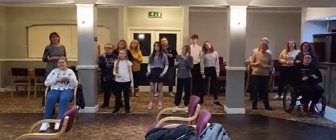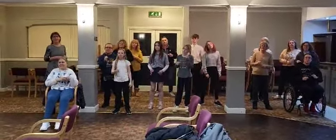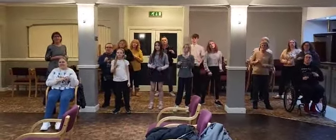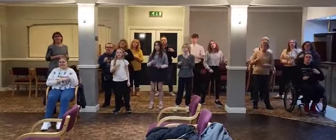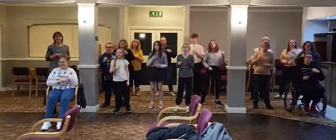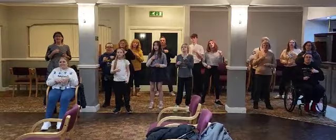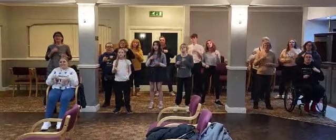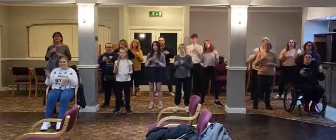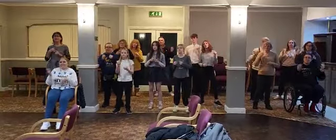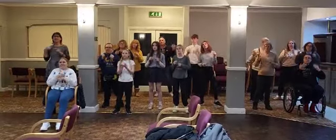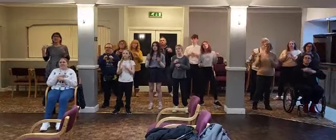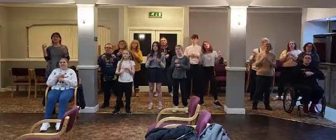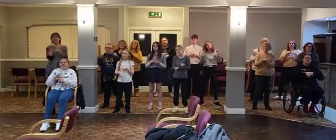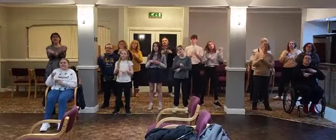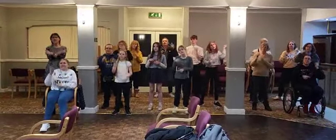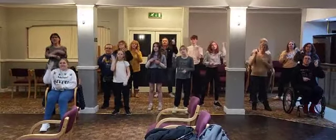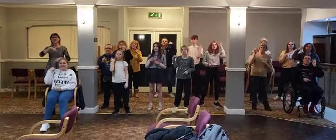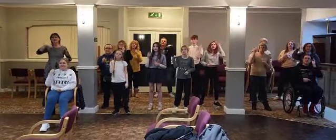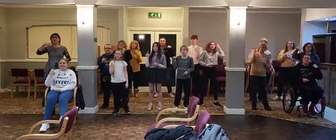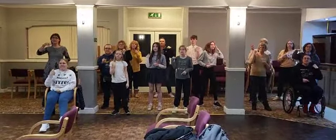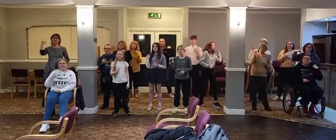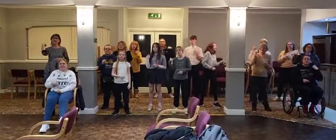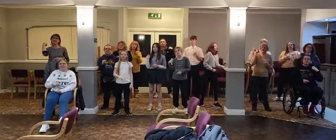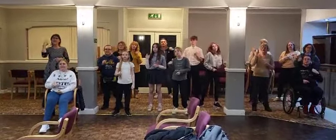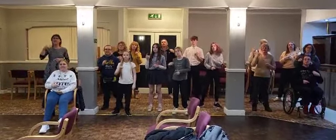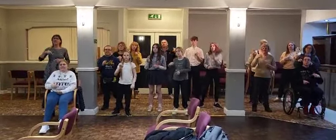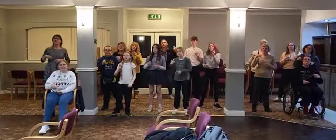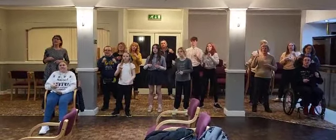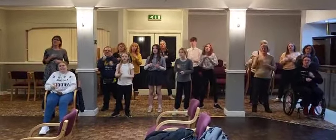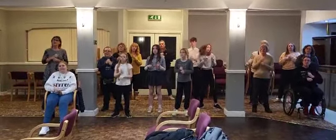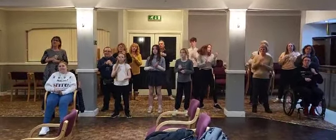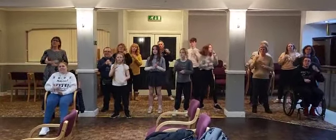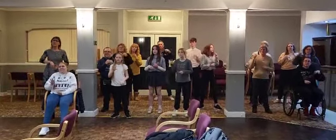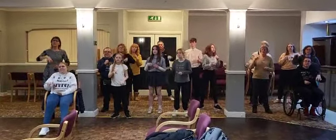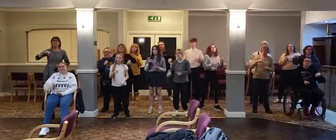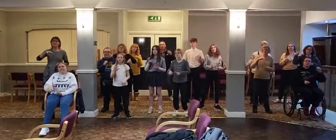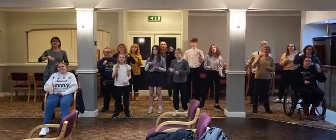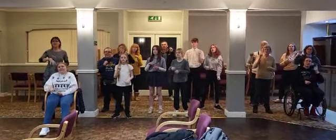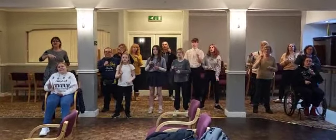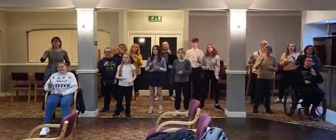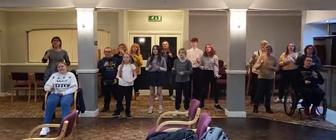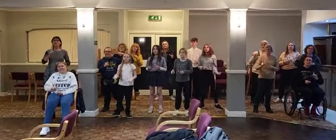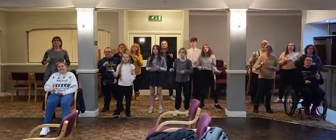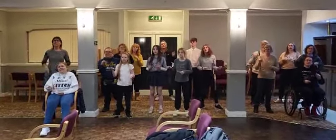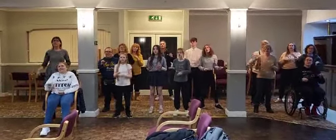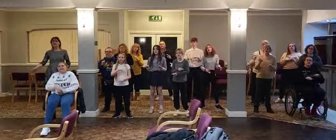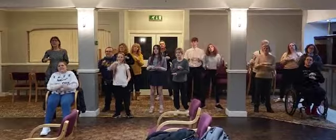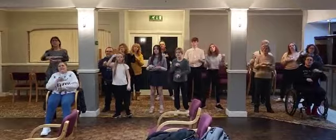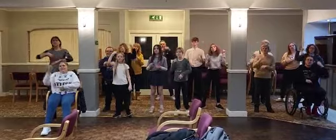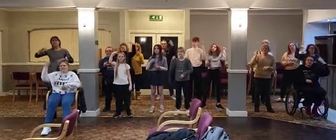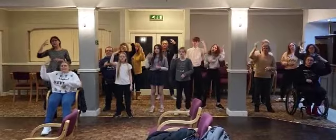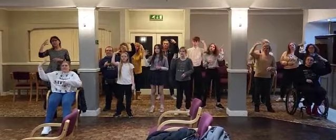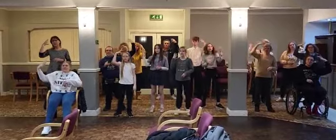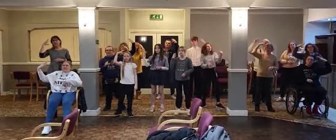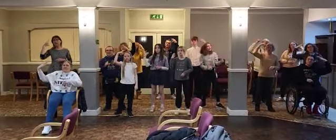I've been missing yesterday, but what if there's a better place? Cover me in sunshine,